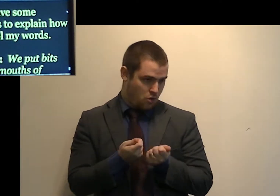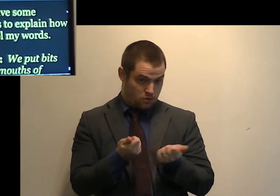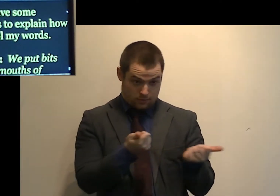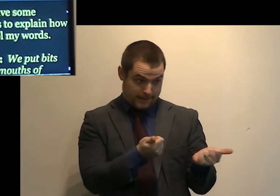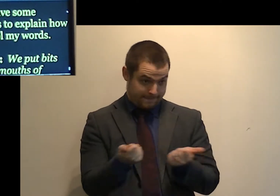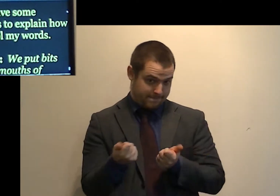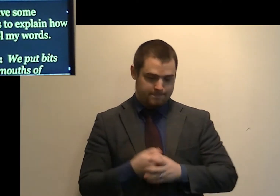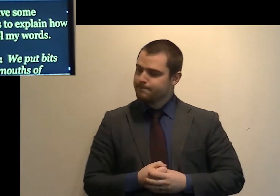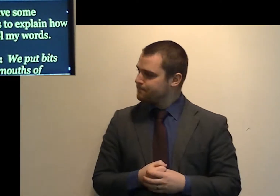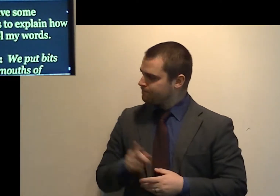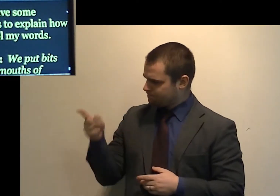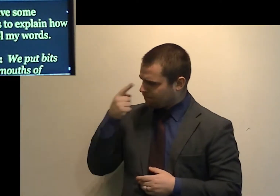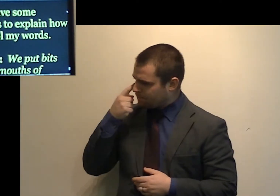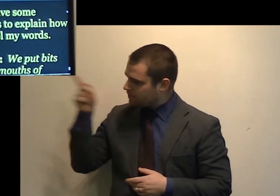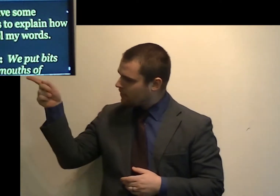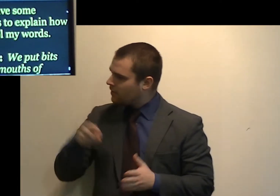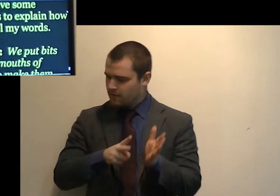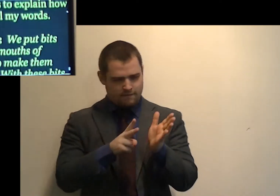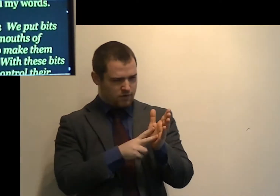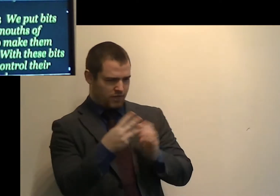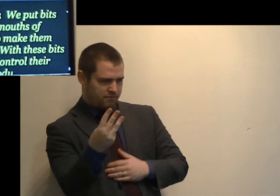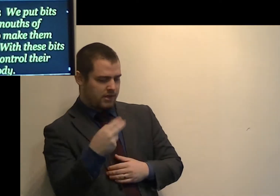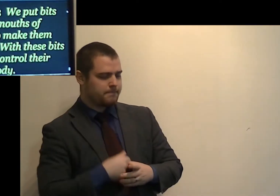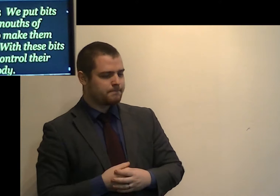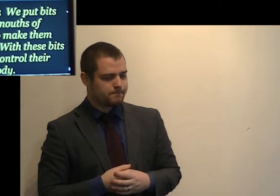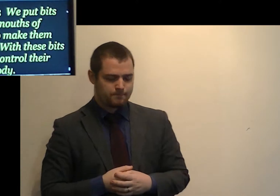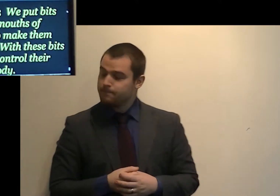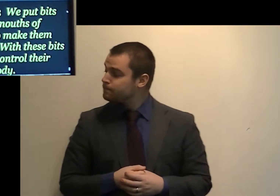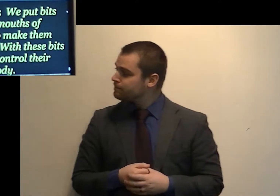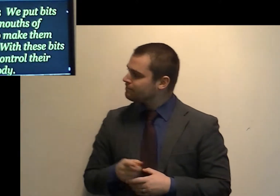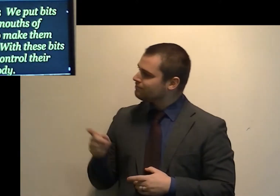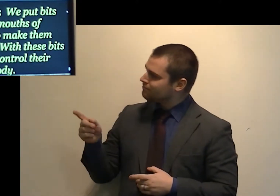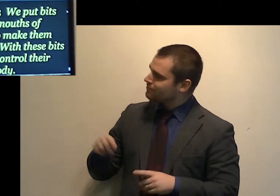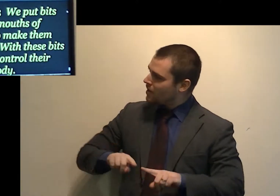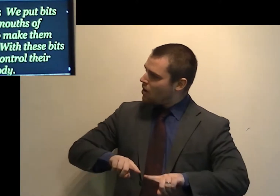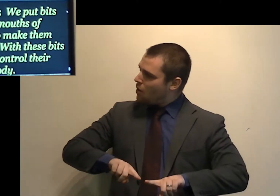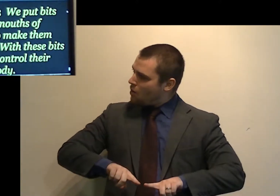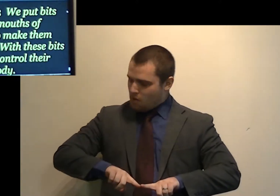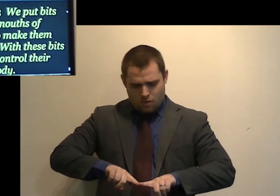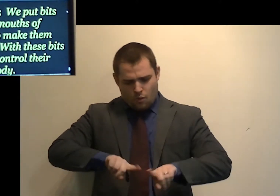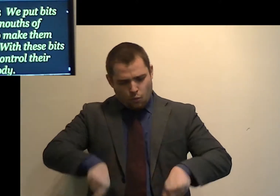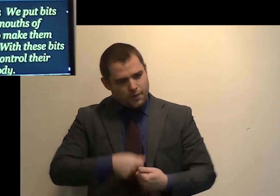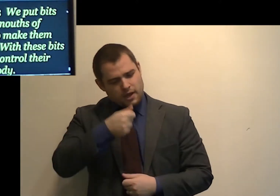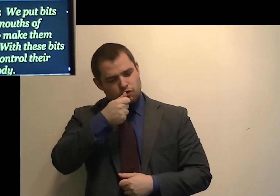Verse three, quote. We put fists into the mounts of horses